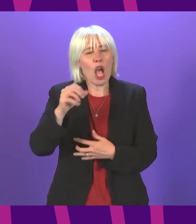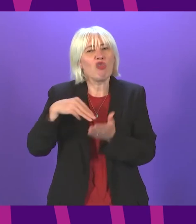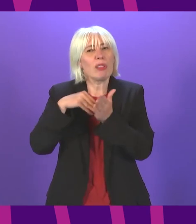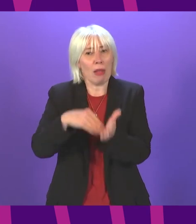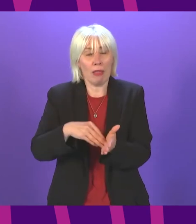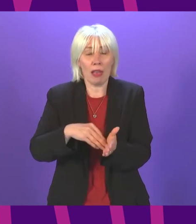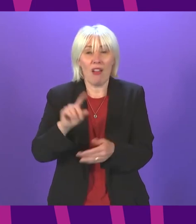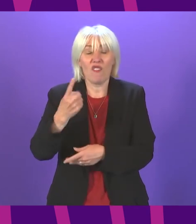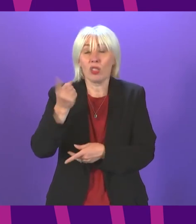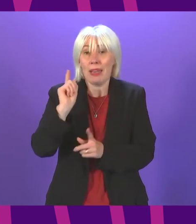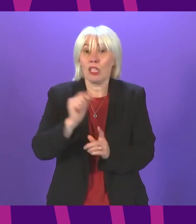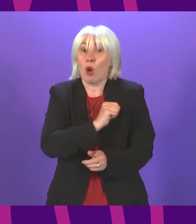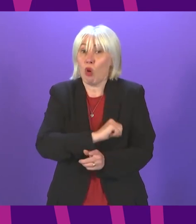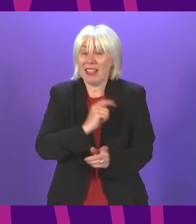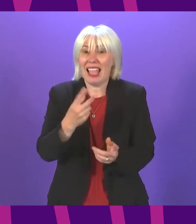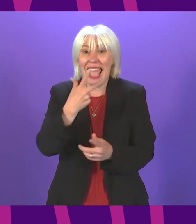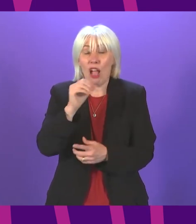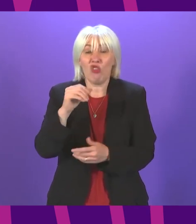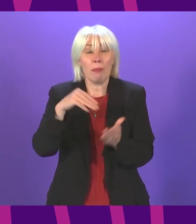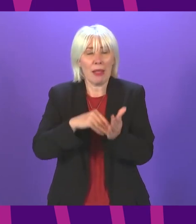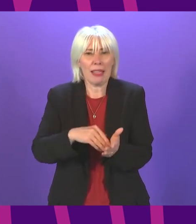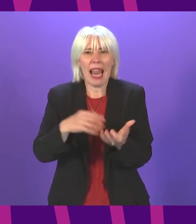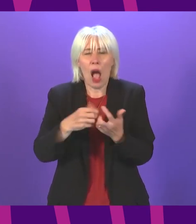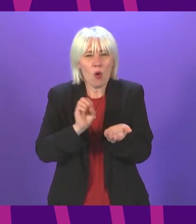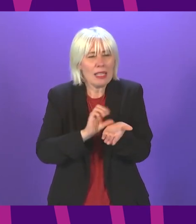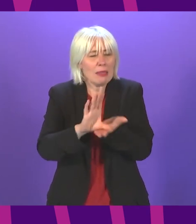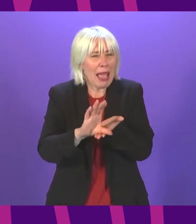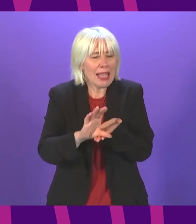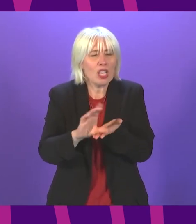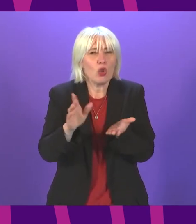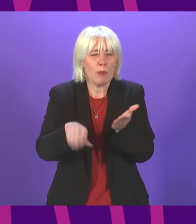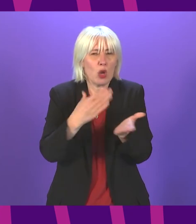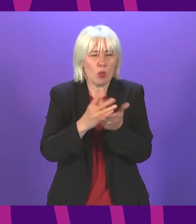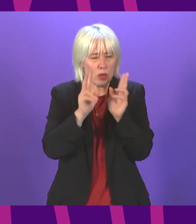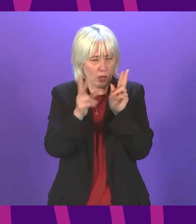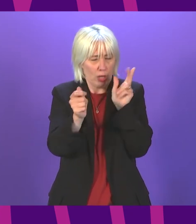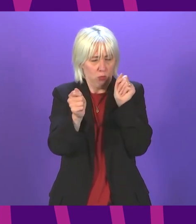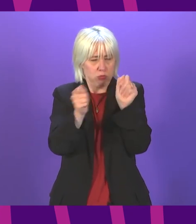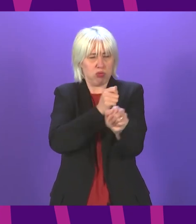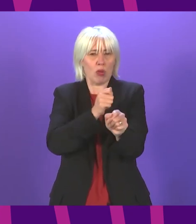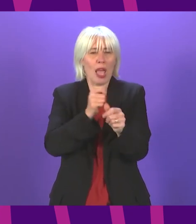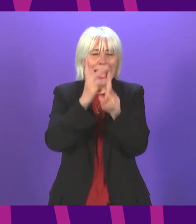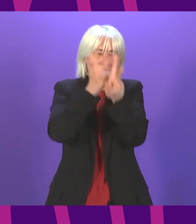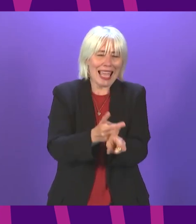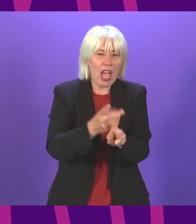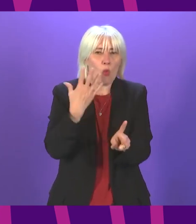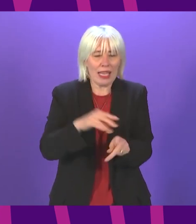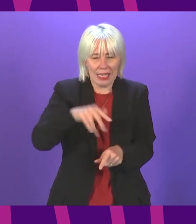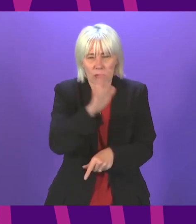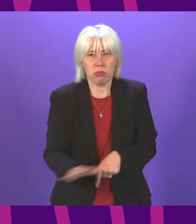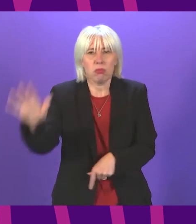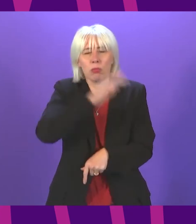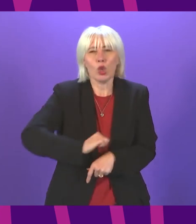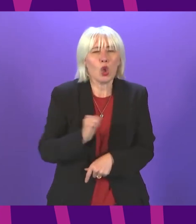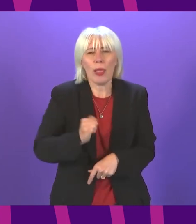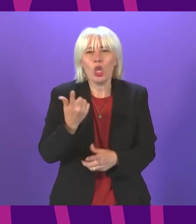by the first minister will be spent to make sure that we see the transformation in care we need across our country not just